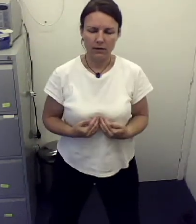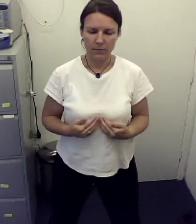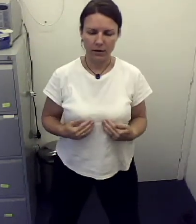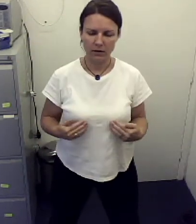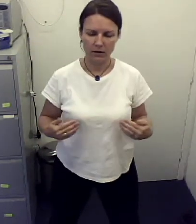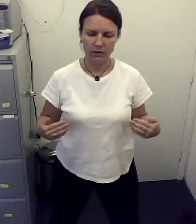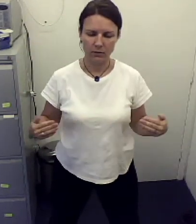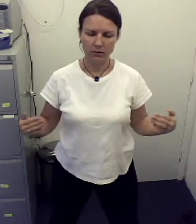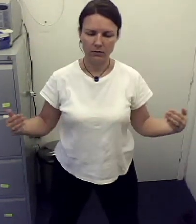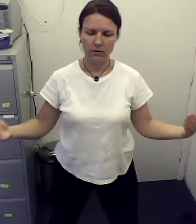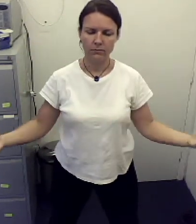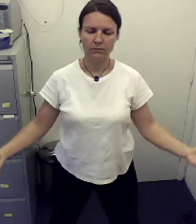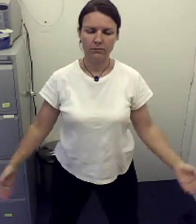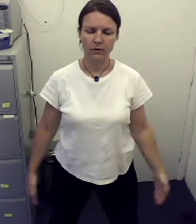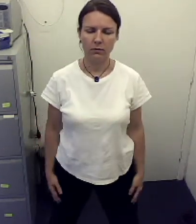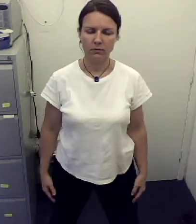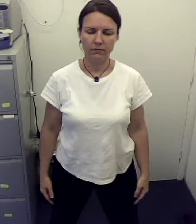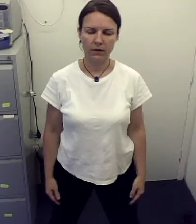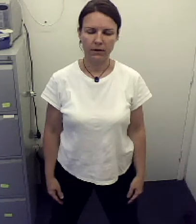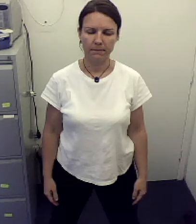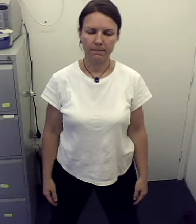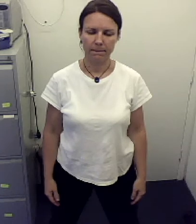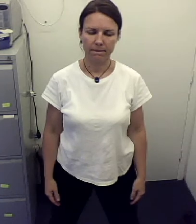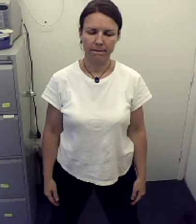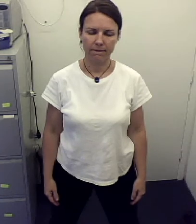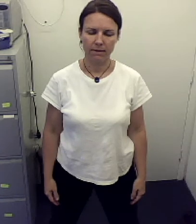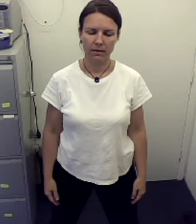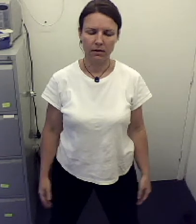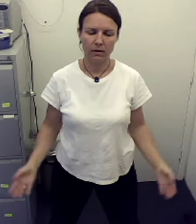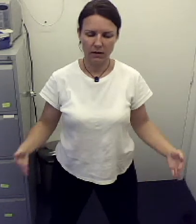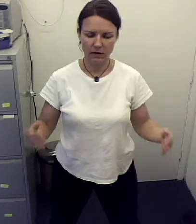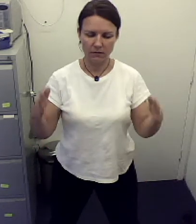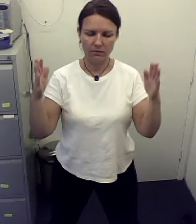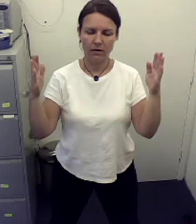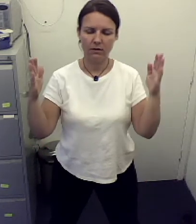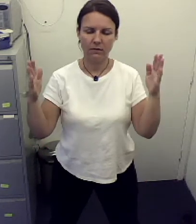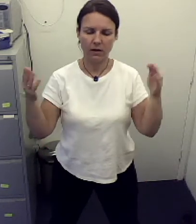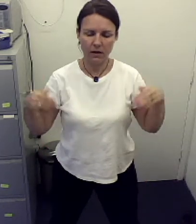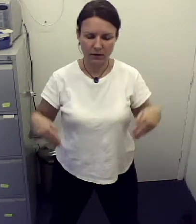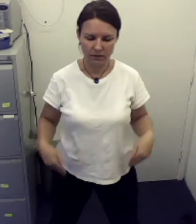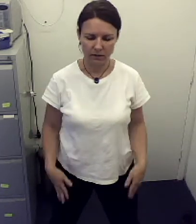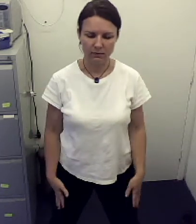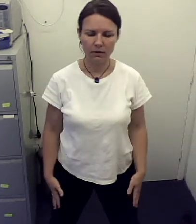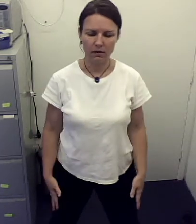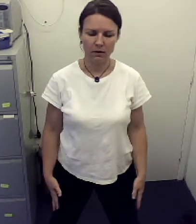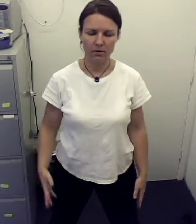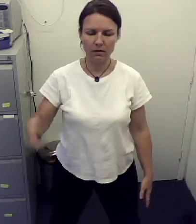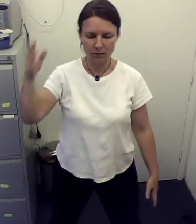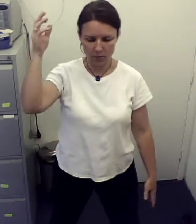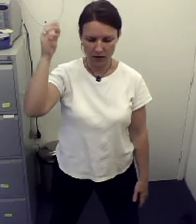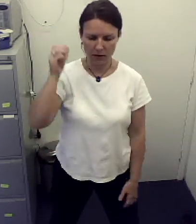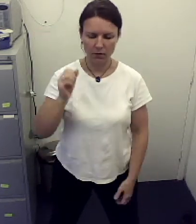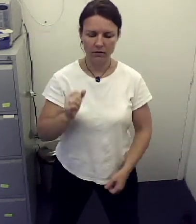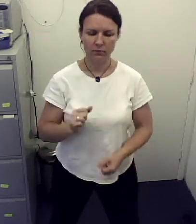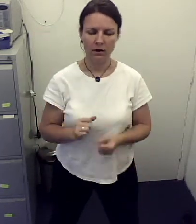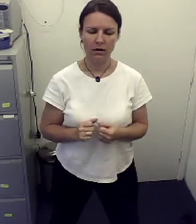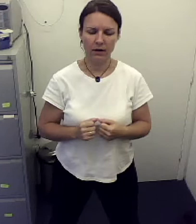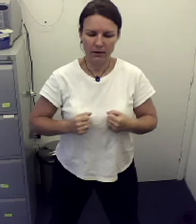Expand out golden dome. Golden sphere. Connect it to Father Sky. Connect down to Mother Earth. Bring in golden white light.